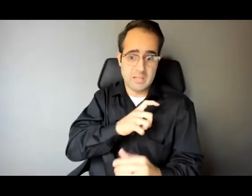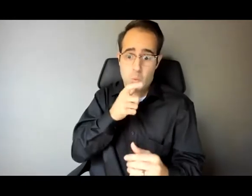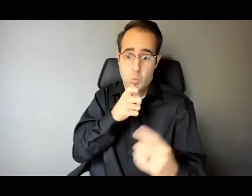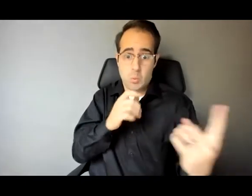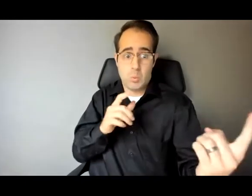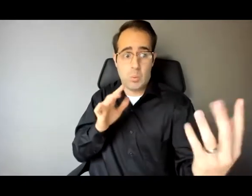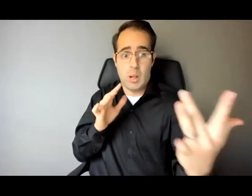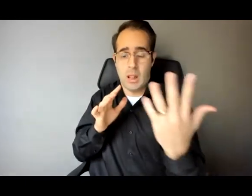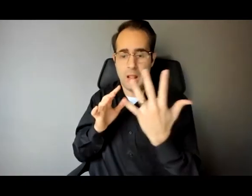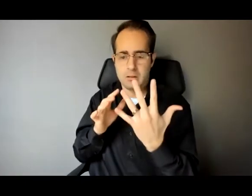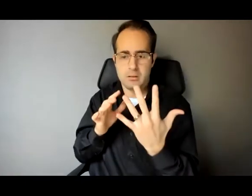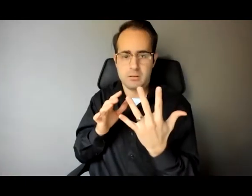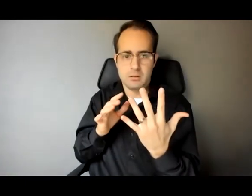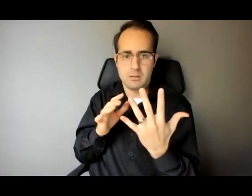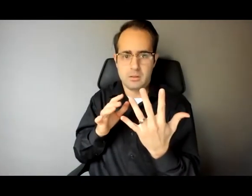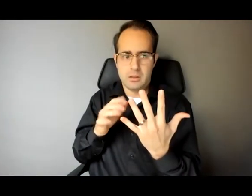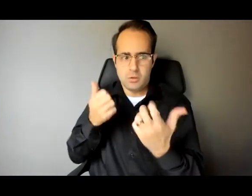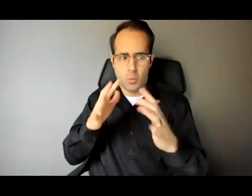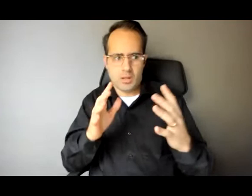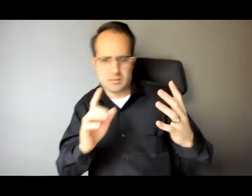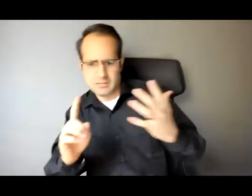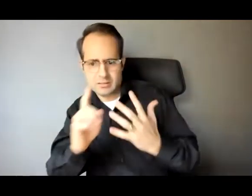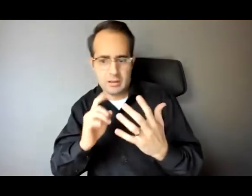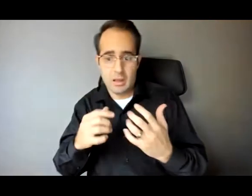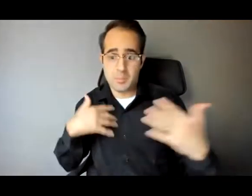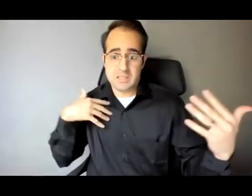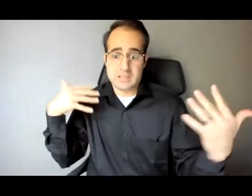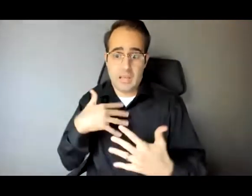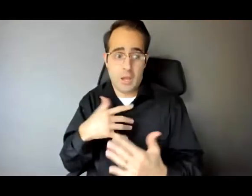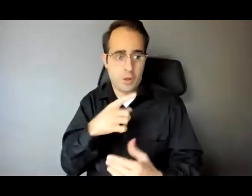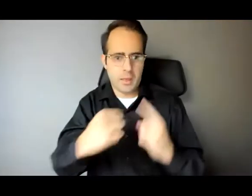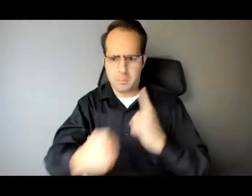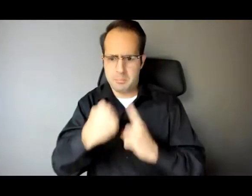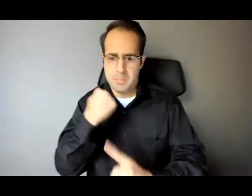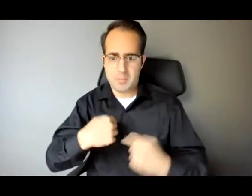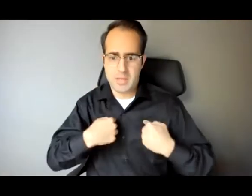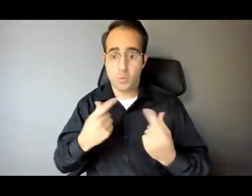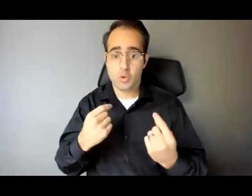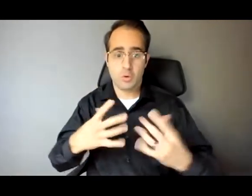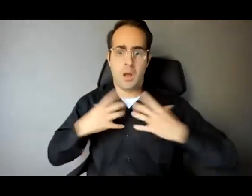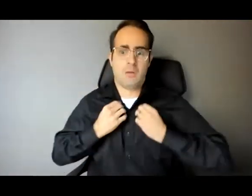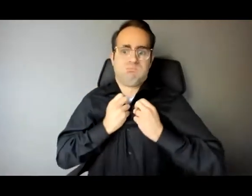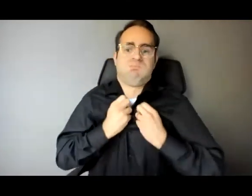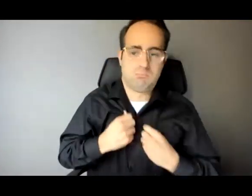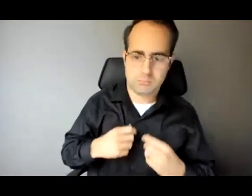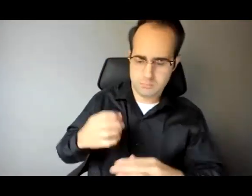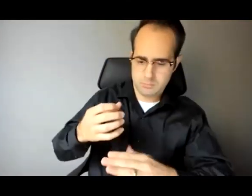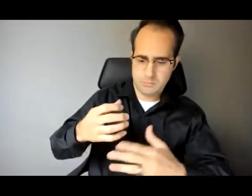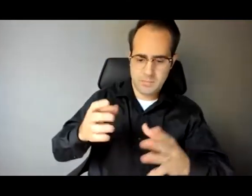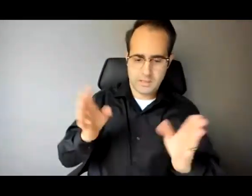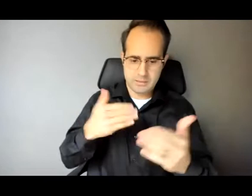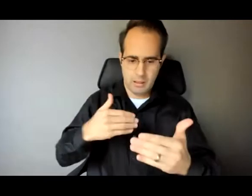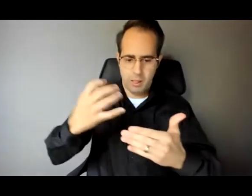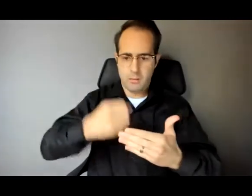into the cell. I was scared they were gonna whoop my ass but they pulled me from the cell and broke us all up into three different